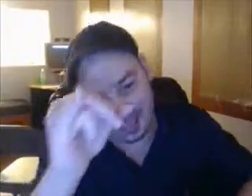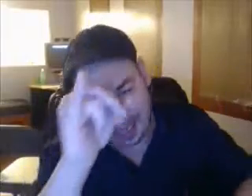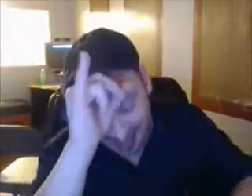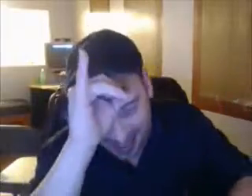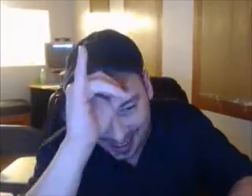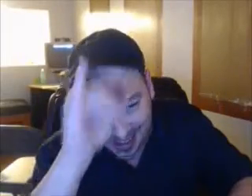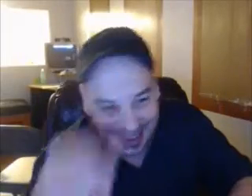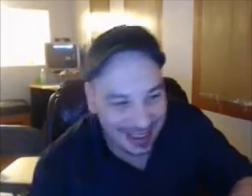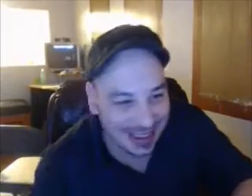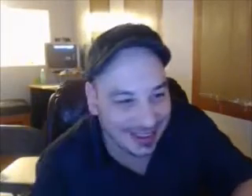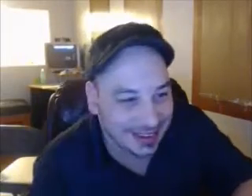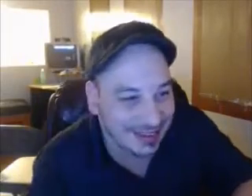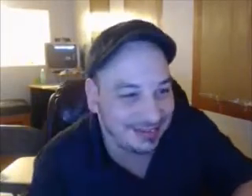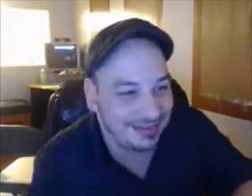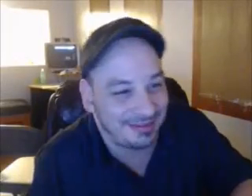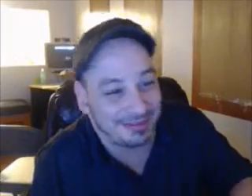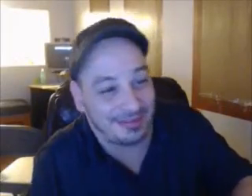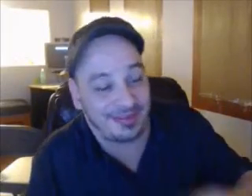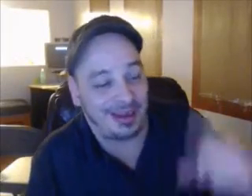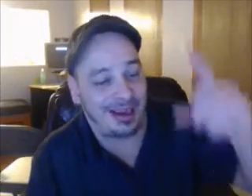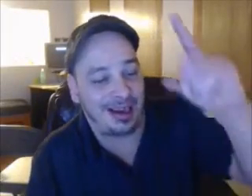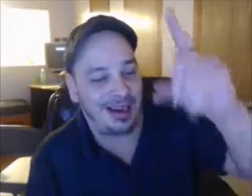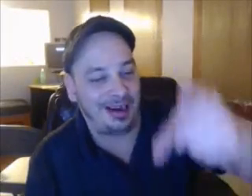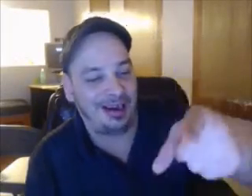been taken out of contact. . .